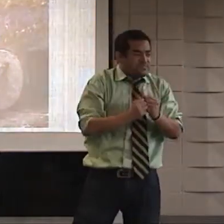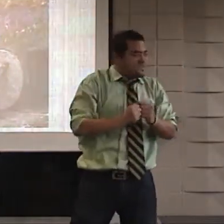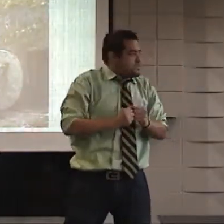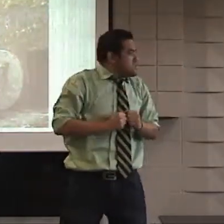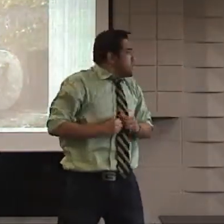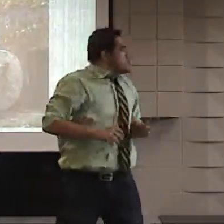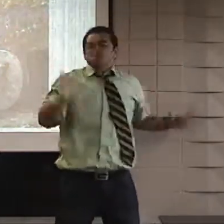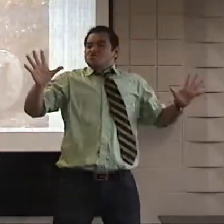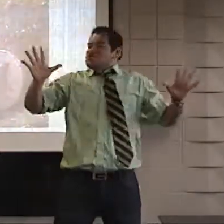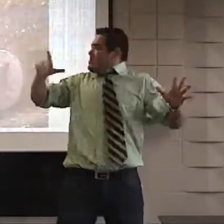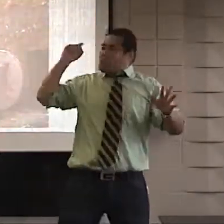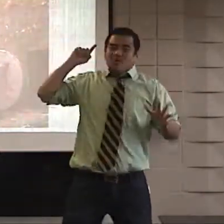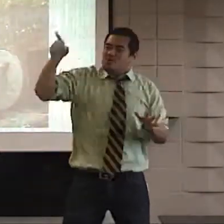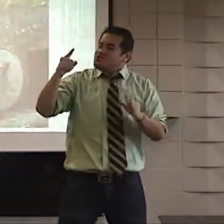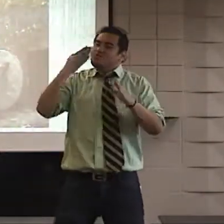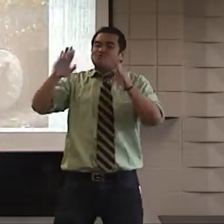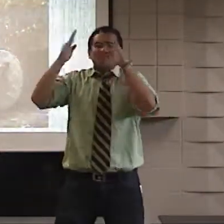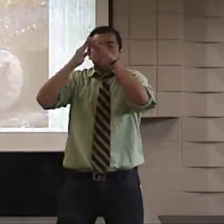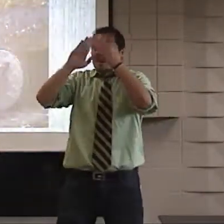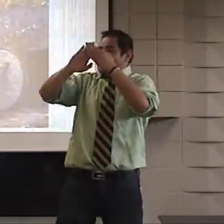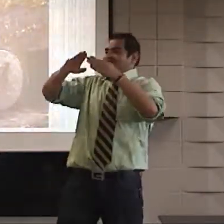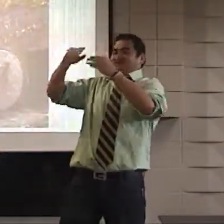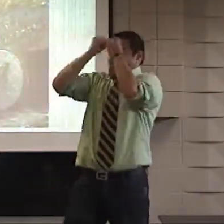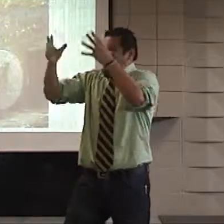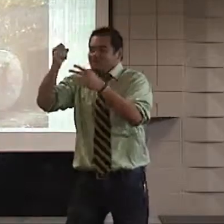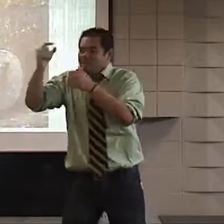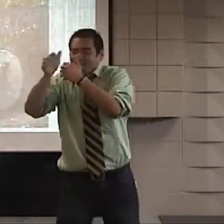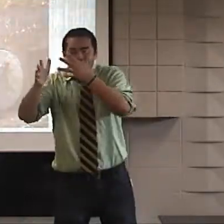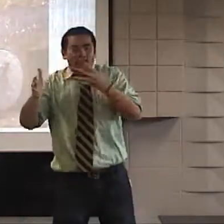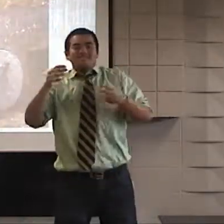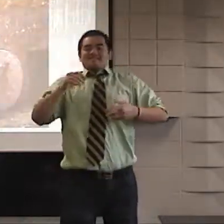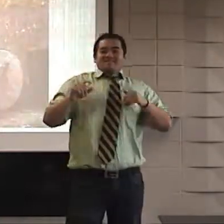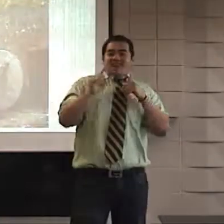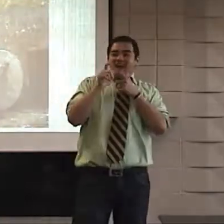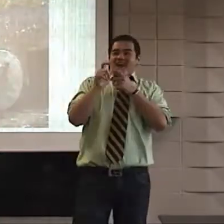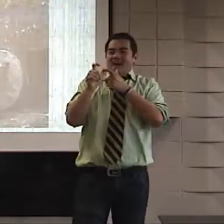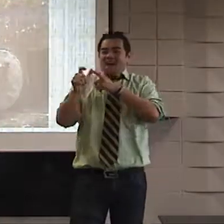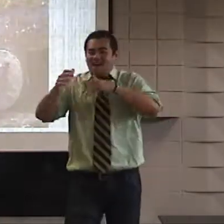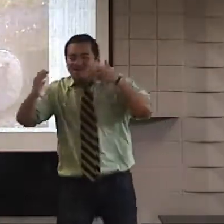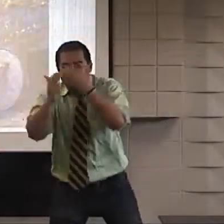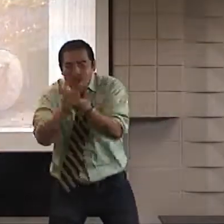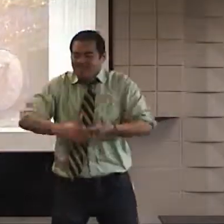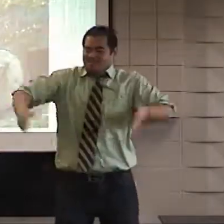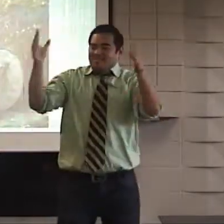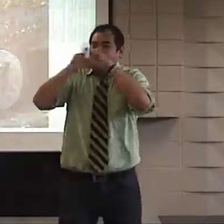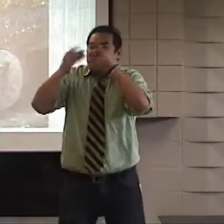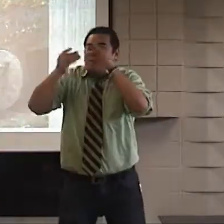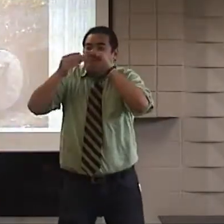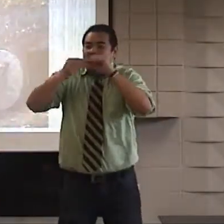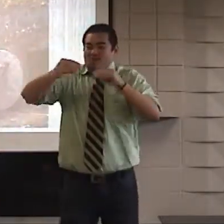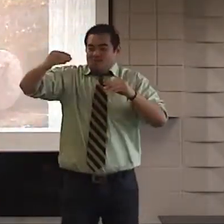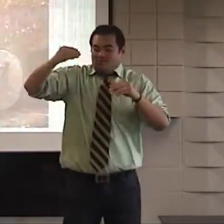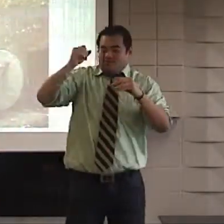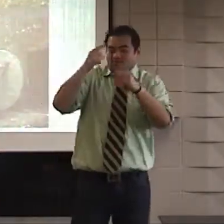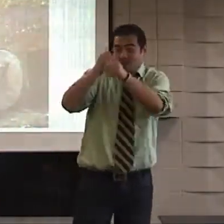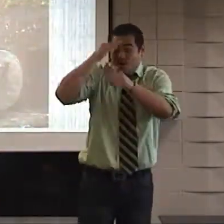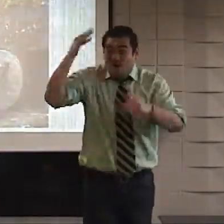broke the bread and then disappeared. They realized they had seen Jesus, and they knew they had to run immediately back to Jerusalem and tell the eleven what they had seen.